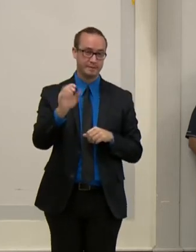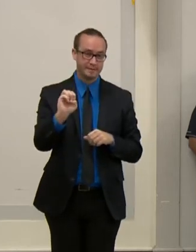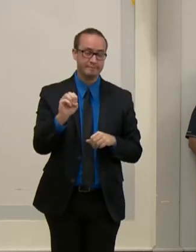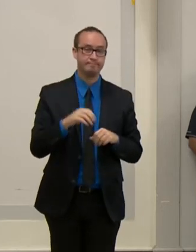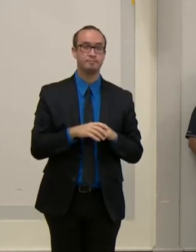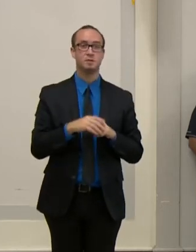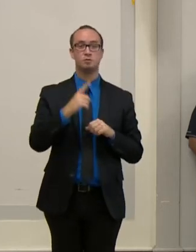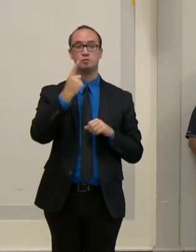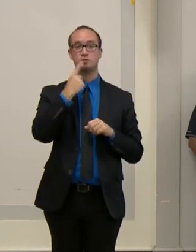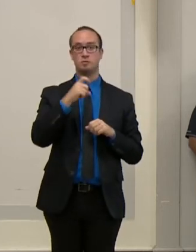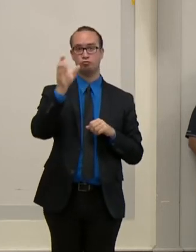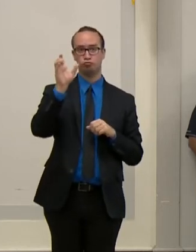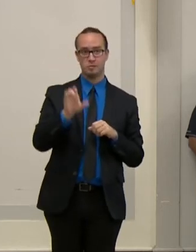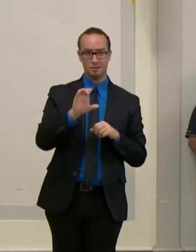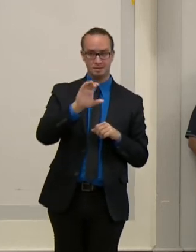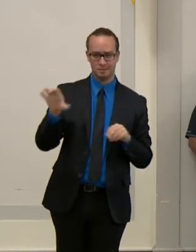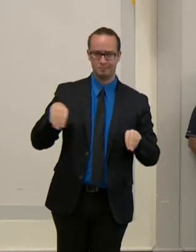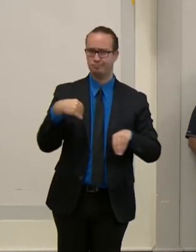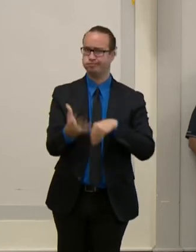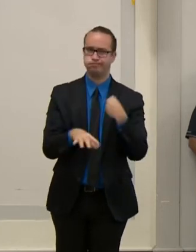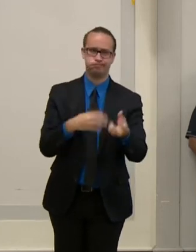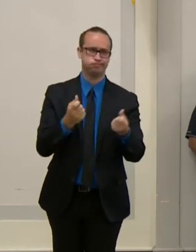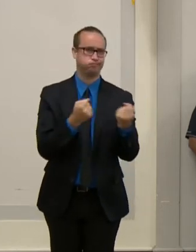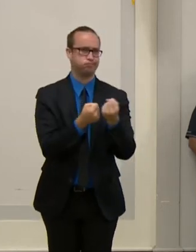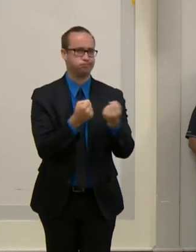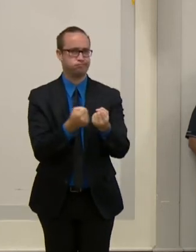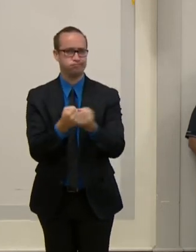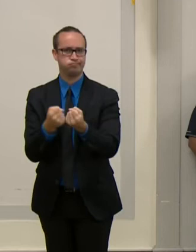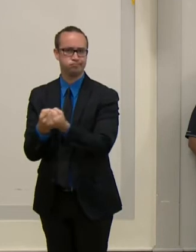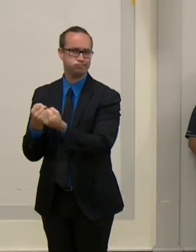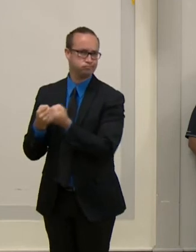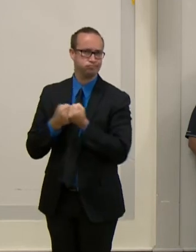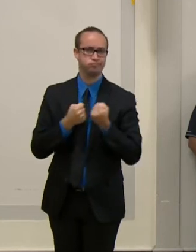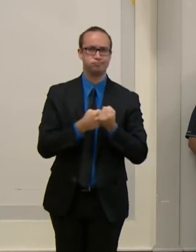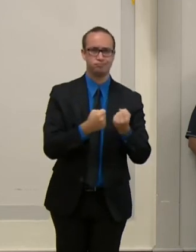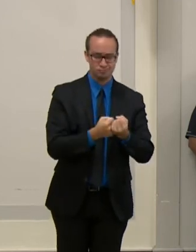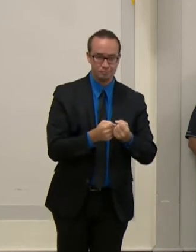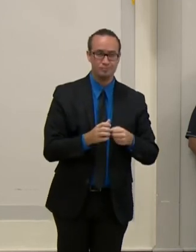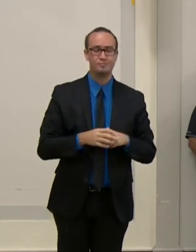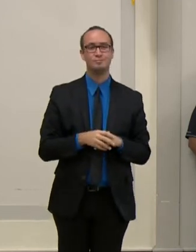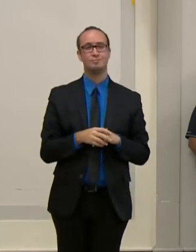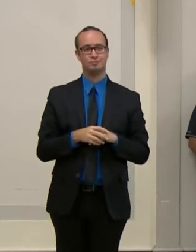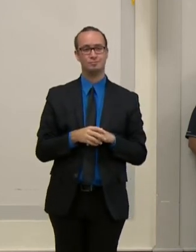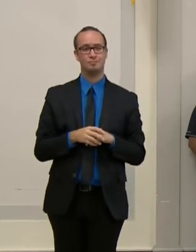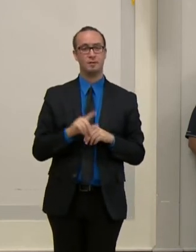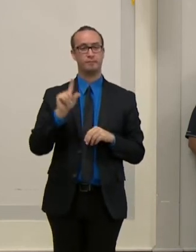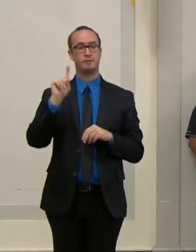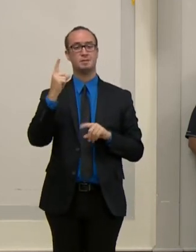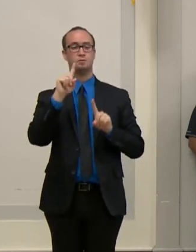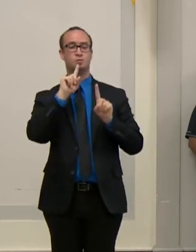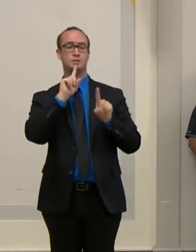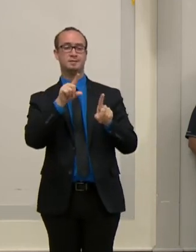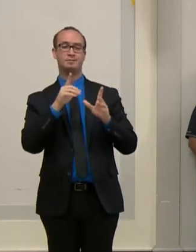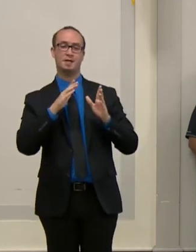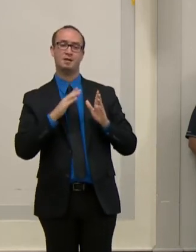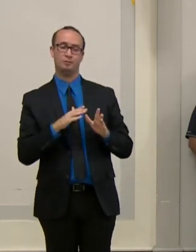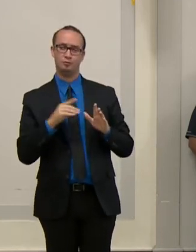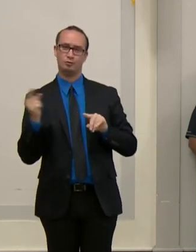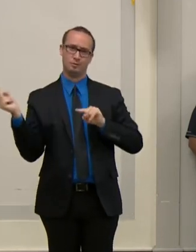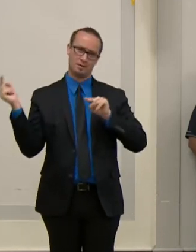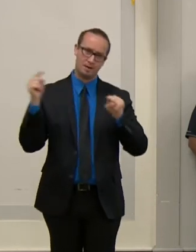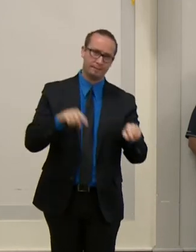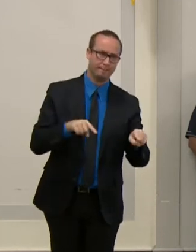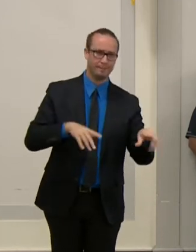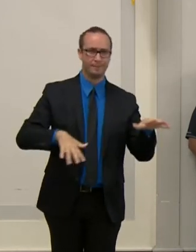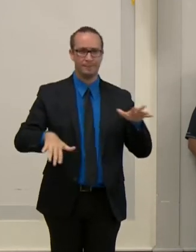both first responders and the residents in the area of the explosion. This was an unfortunate and tragic incident